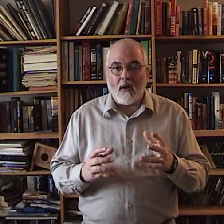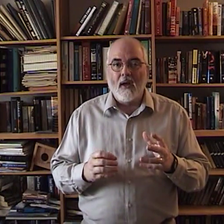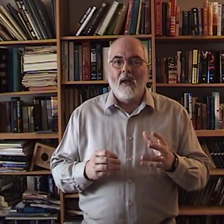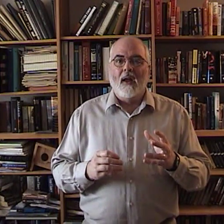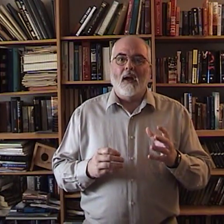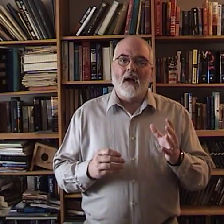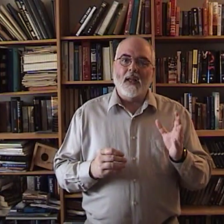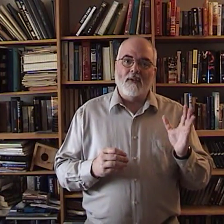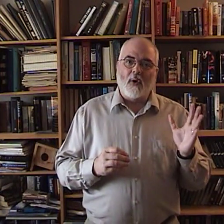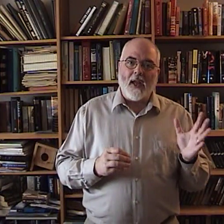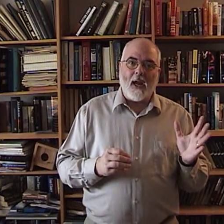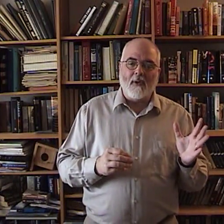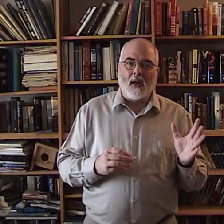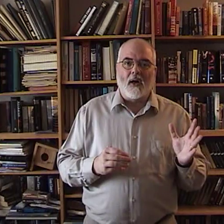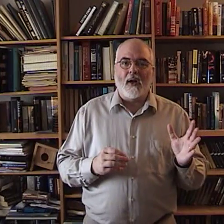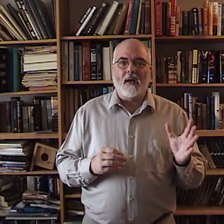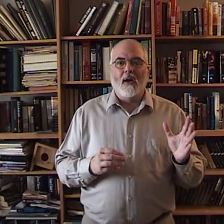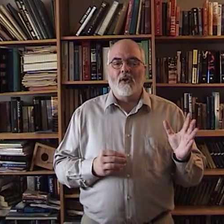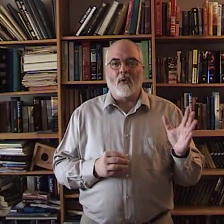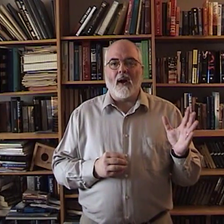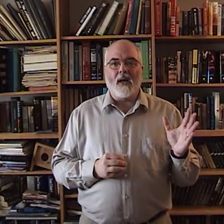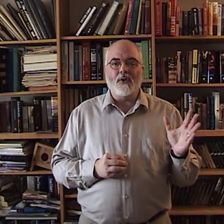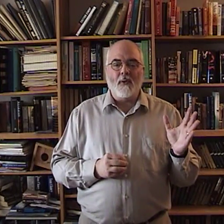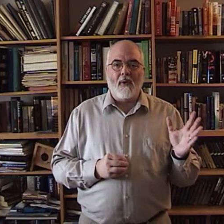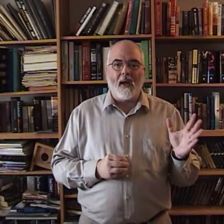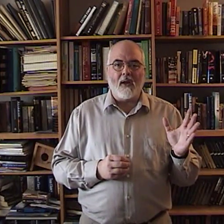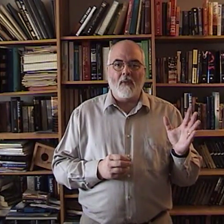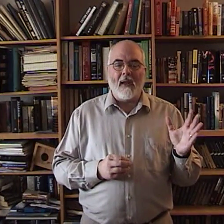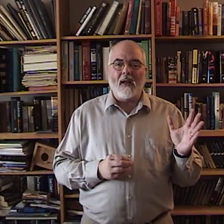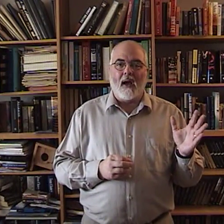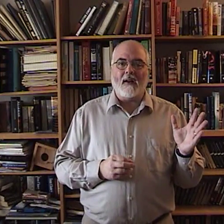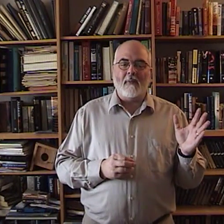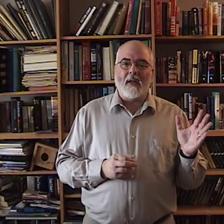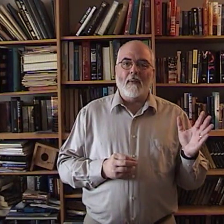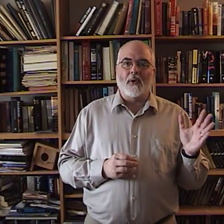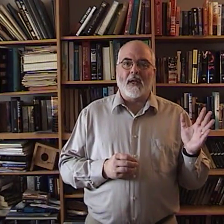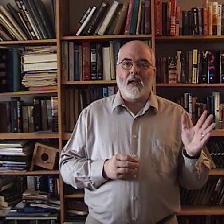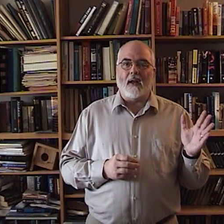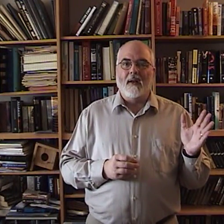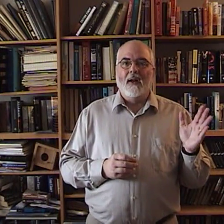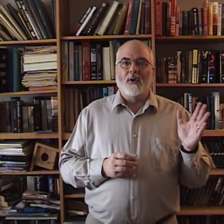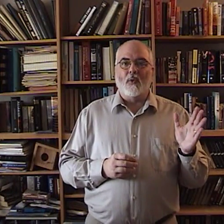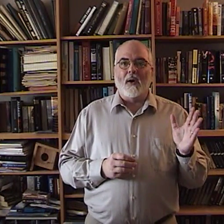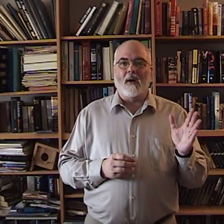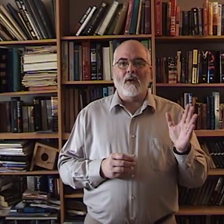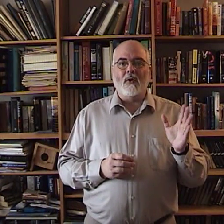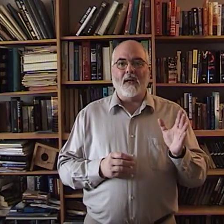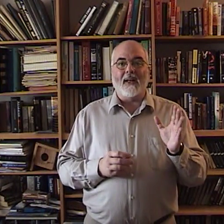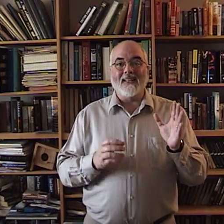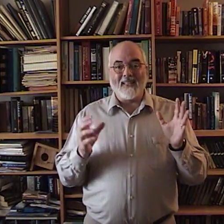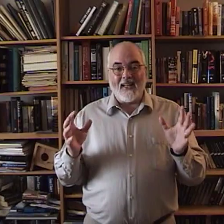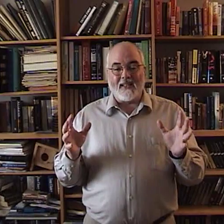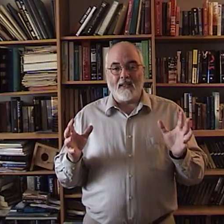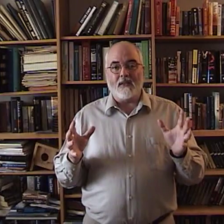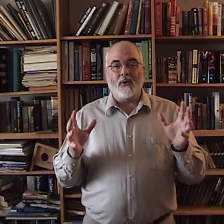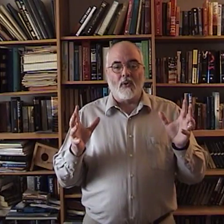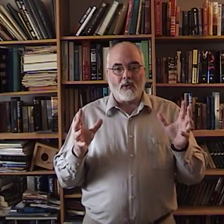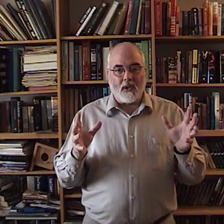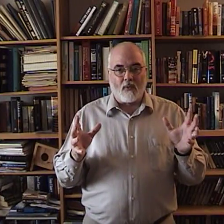In the vocabulary, try as you might, you may not have been able to get to where you did it in sentences. You are still